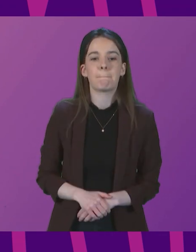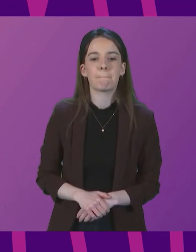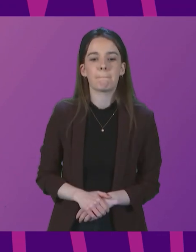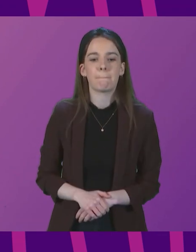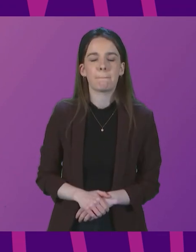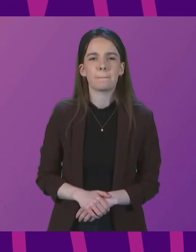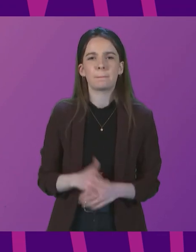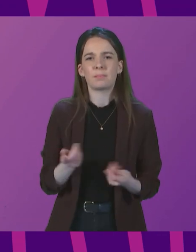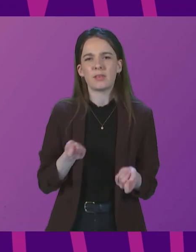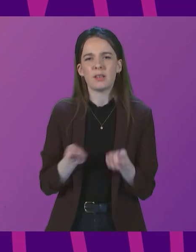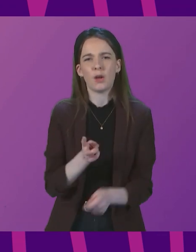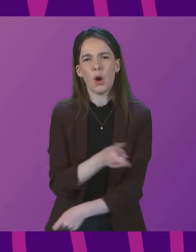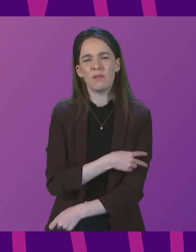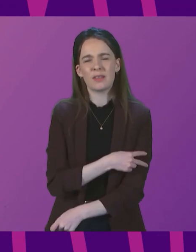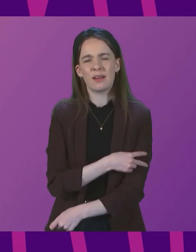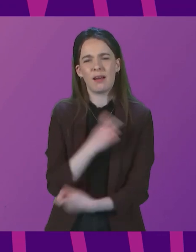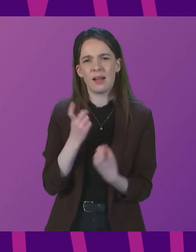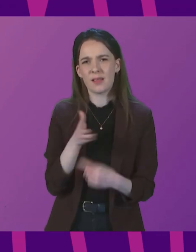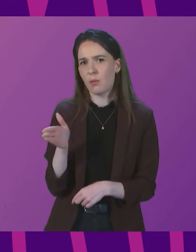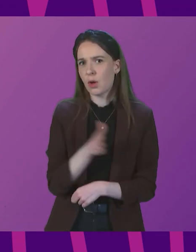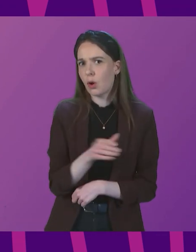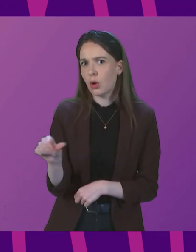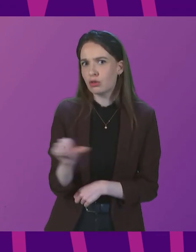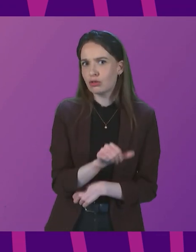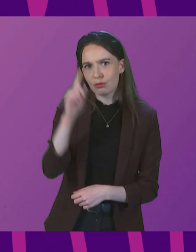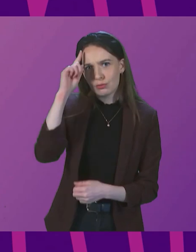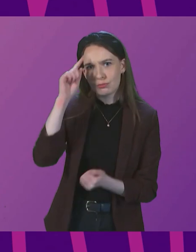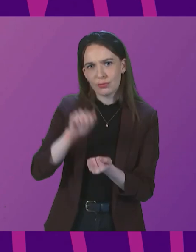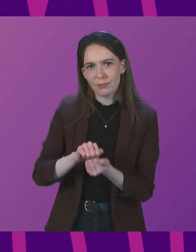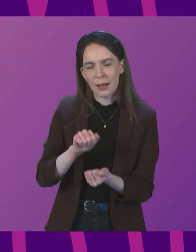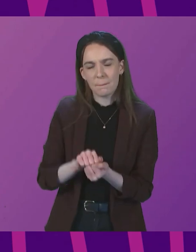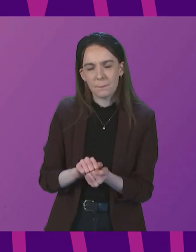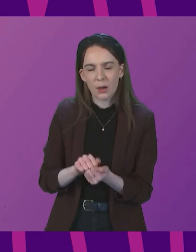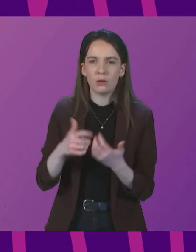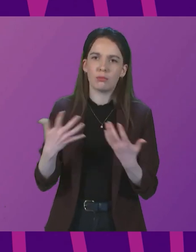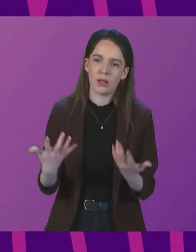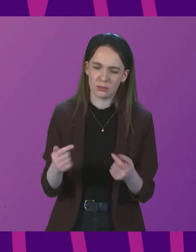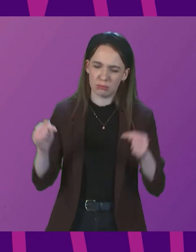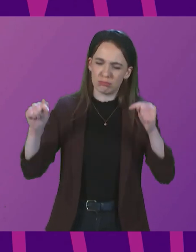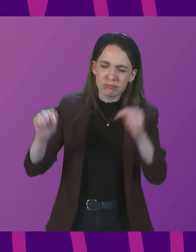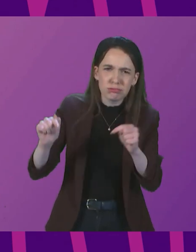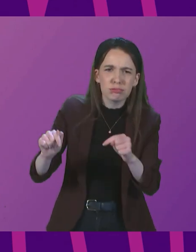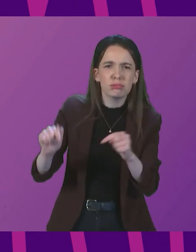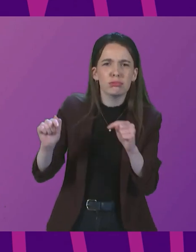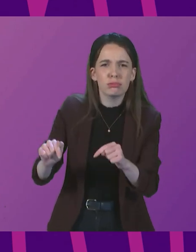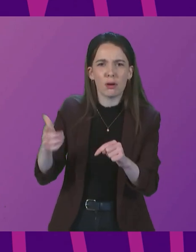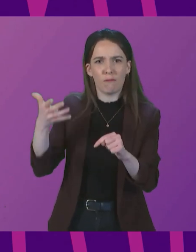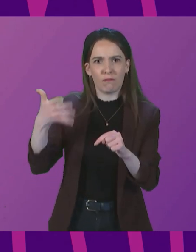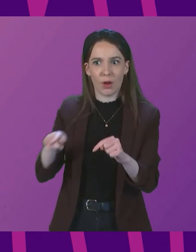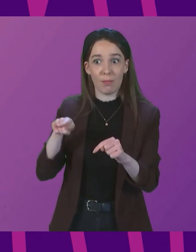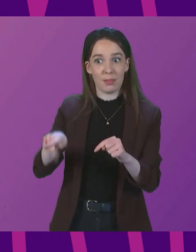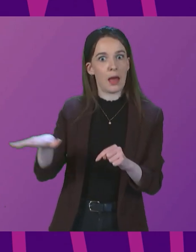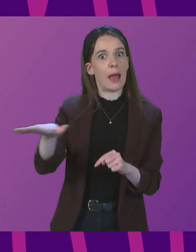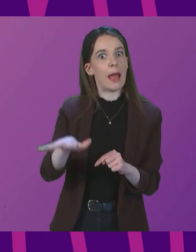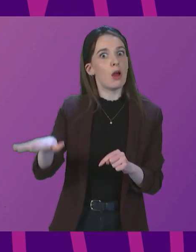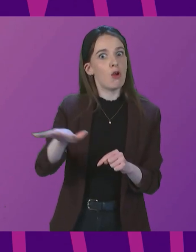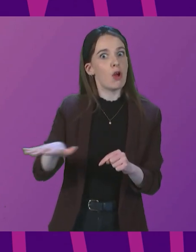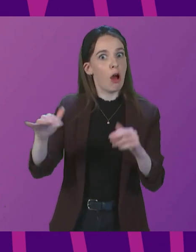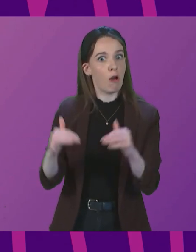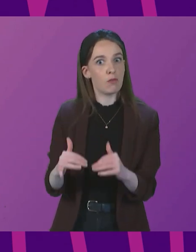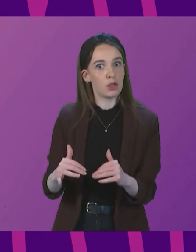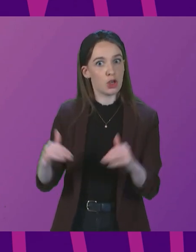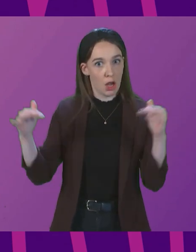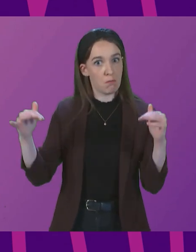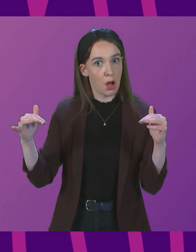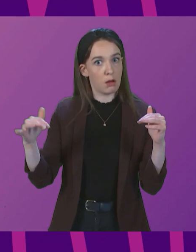I think we should possibly all remember the sort of wall of, you know, abuse that's coming from that section of the chamber. We are,